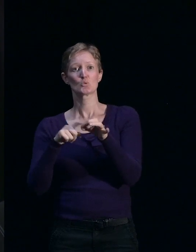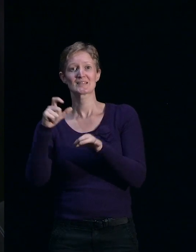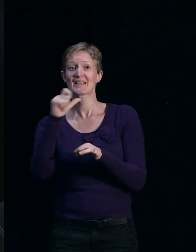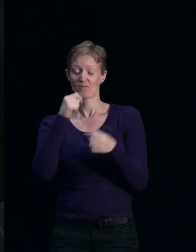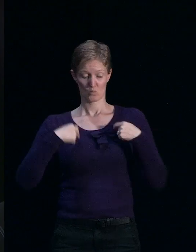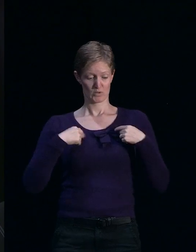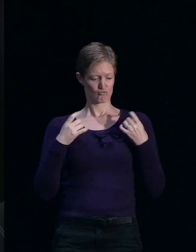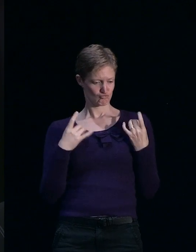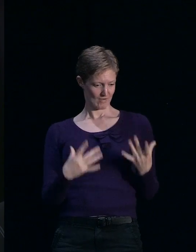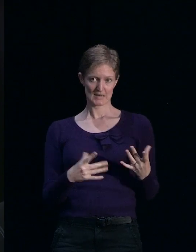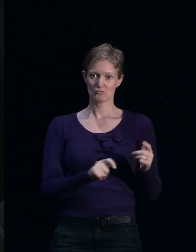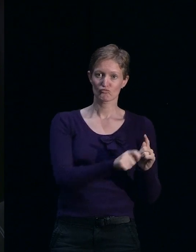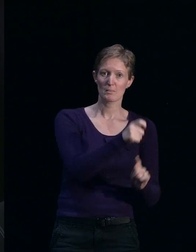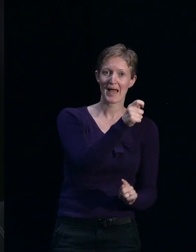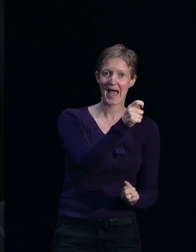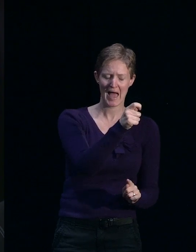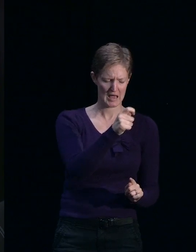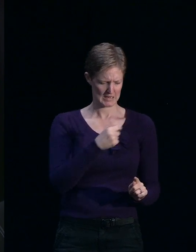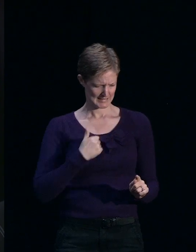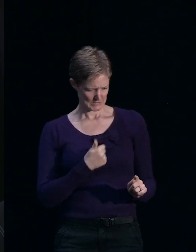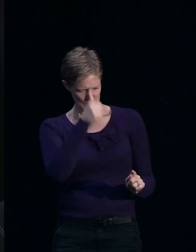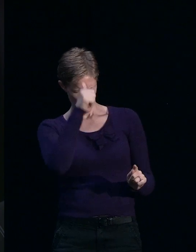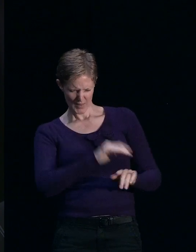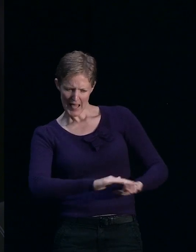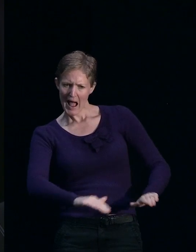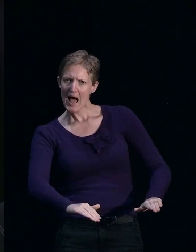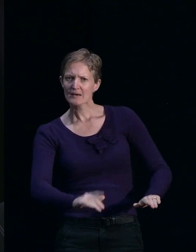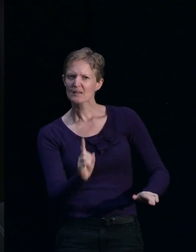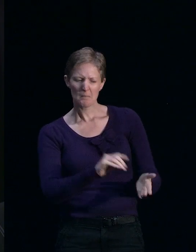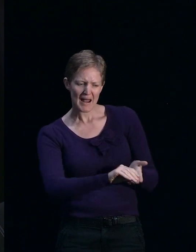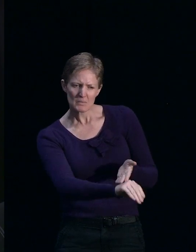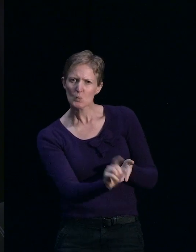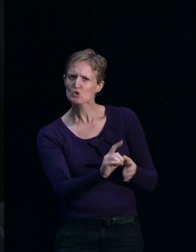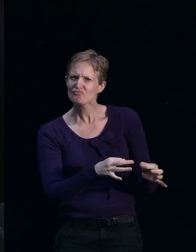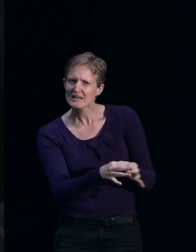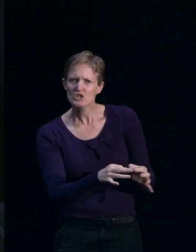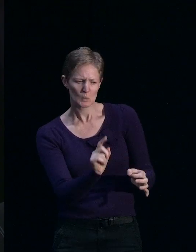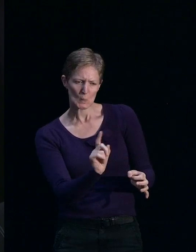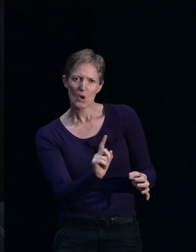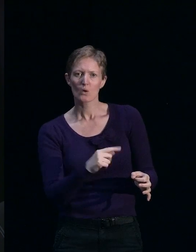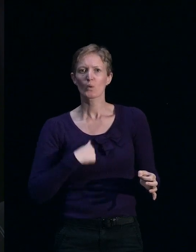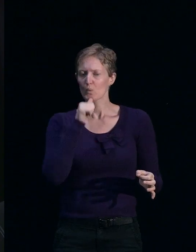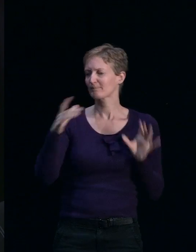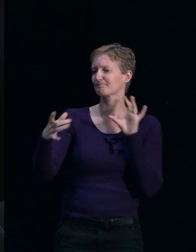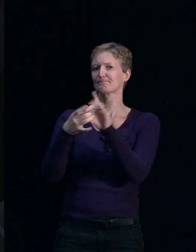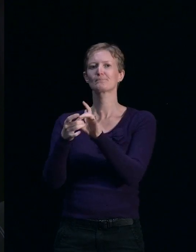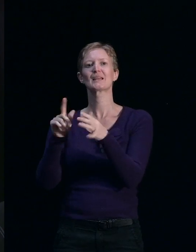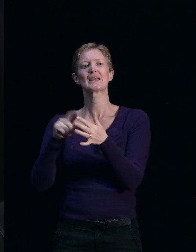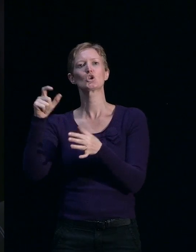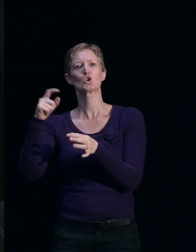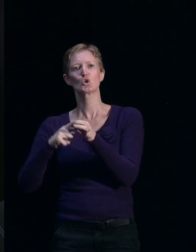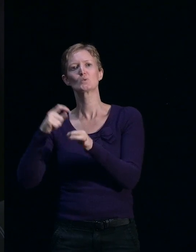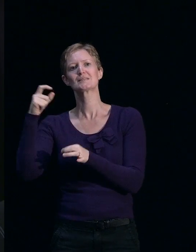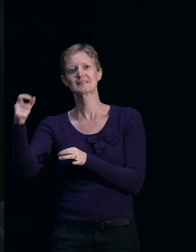repair and we need to understand what your land payment or strategy will be, we'll work with them to understand that and keep your claim